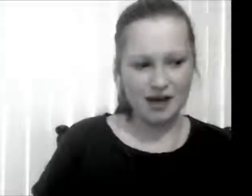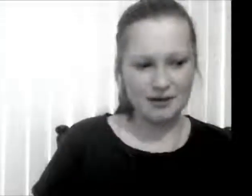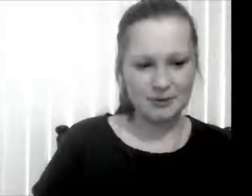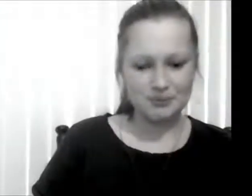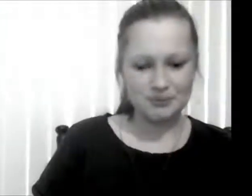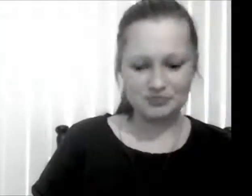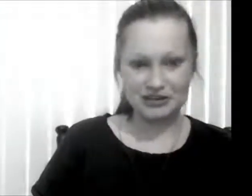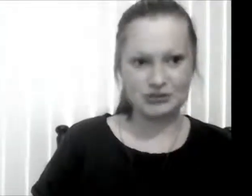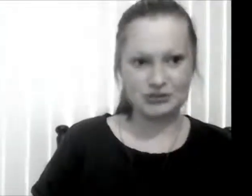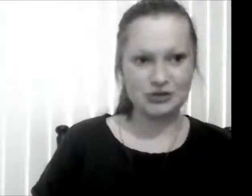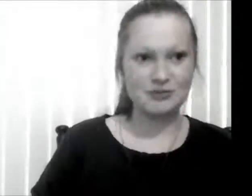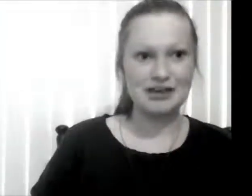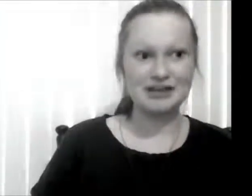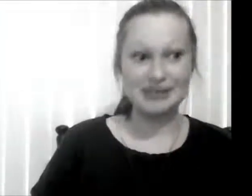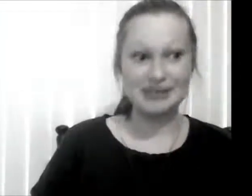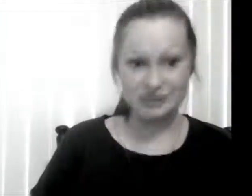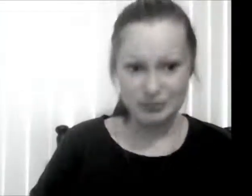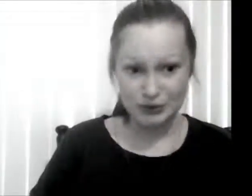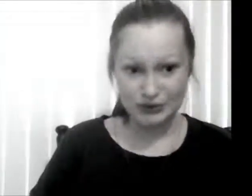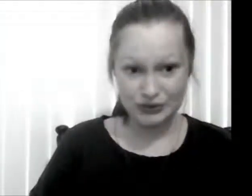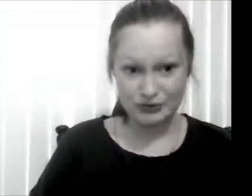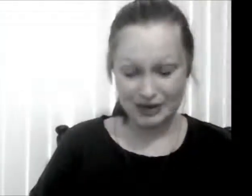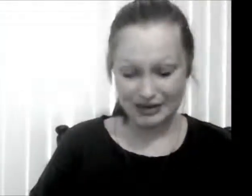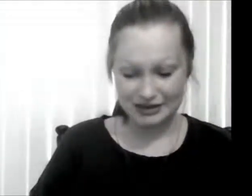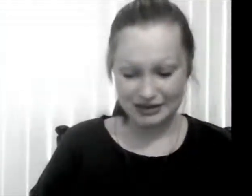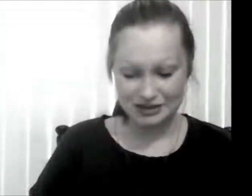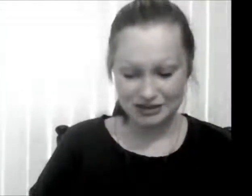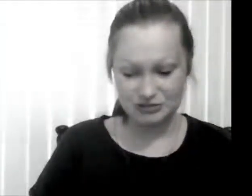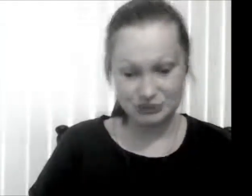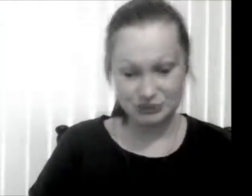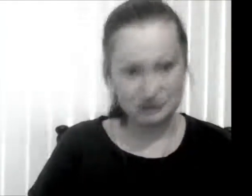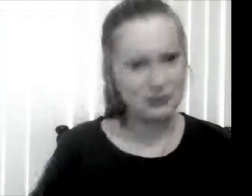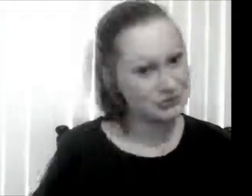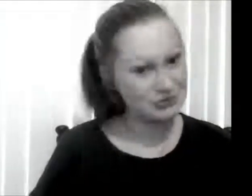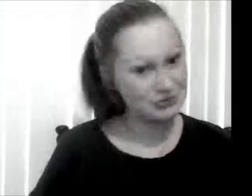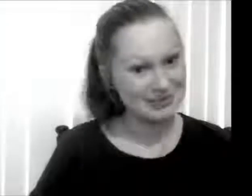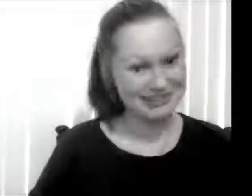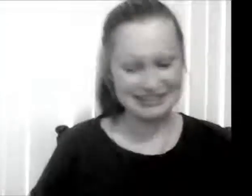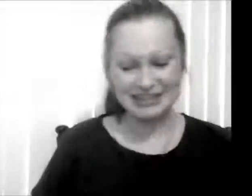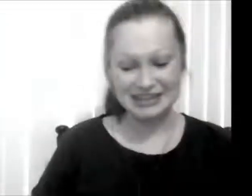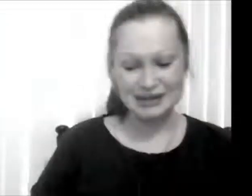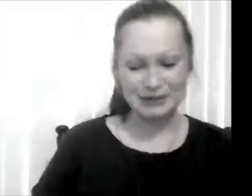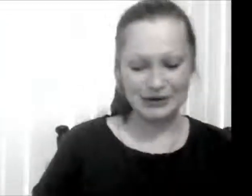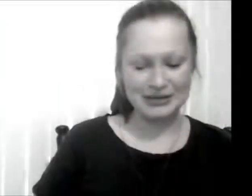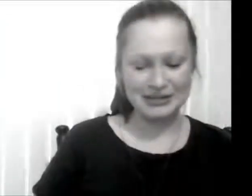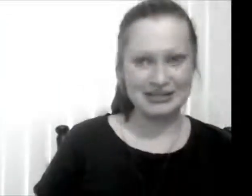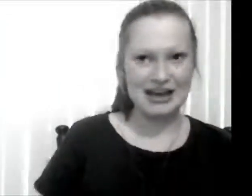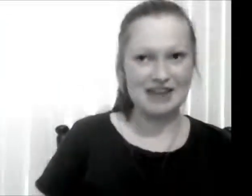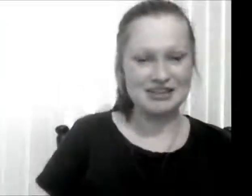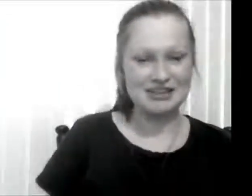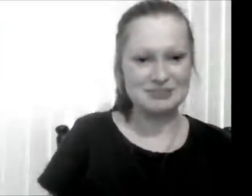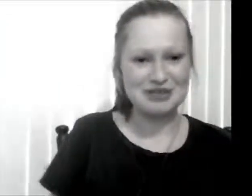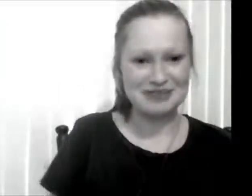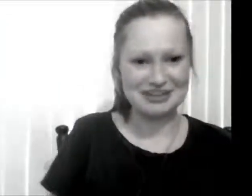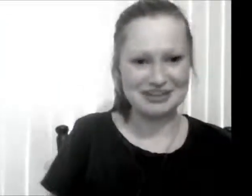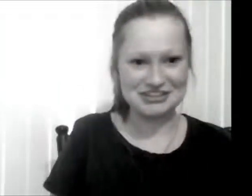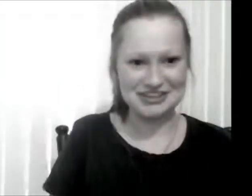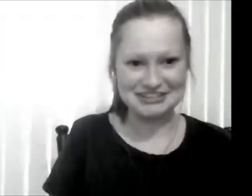Um and also got my English book from my English teacher which is also on my list because I haven't been to my English classes